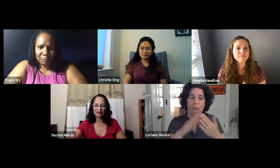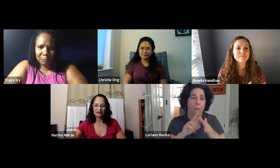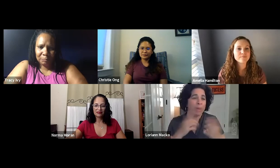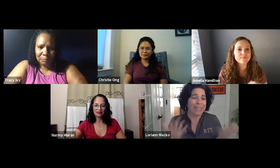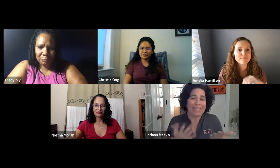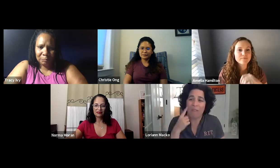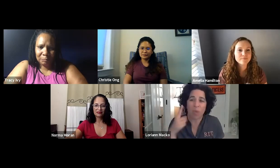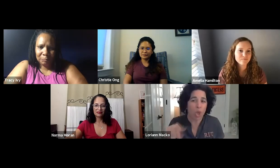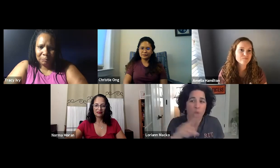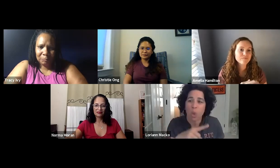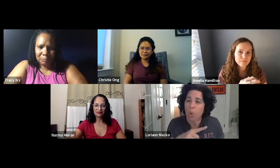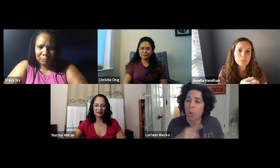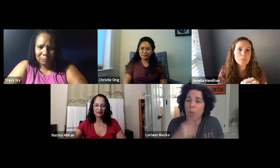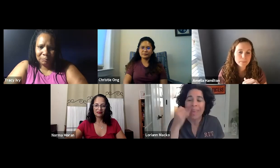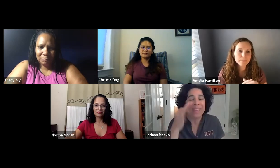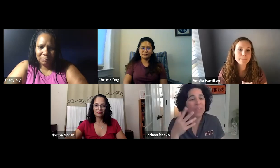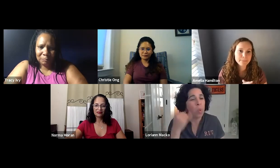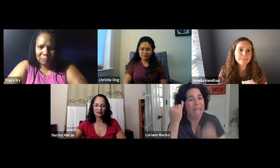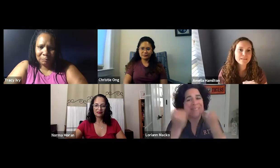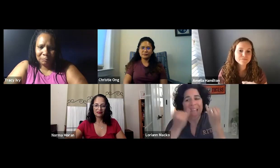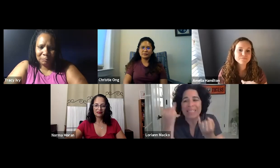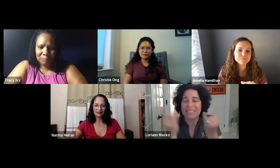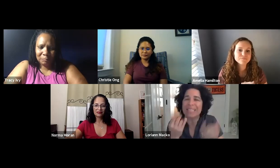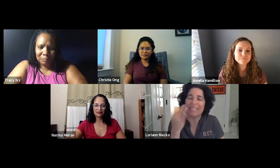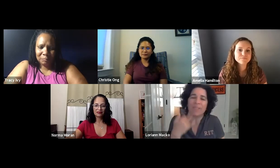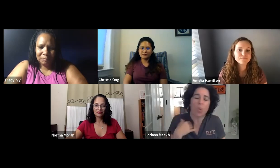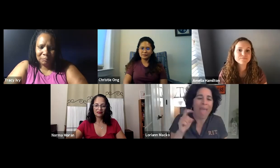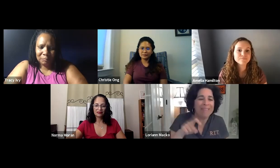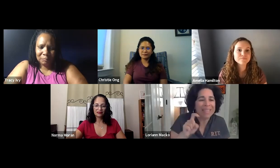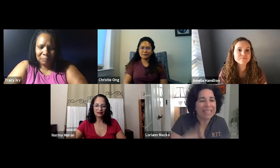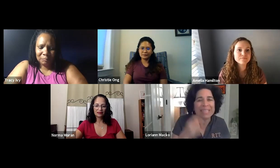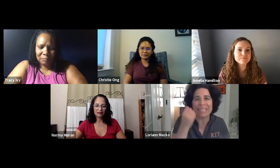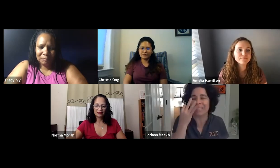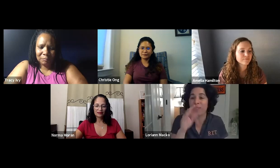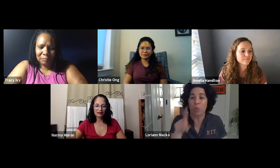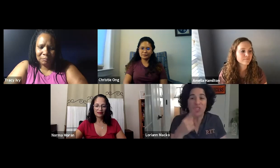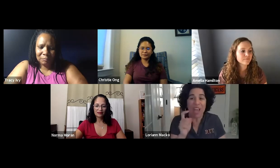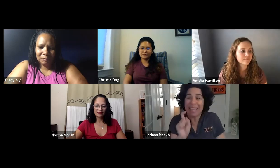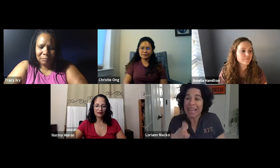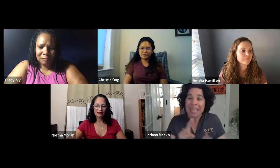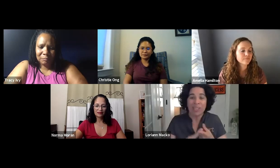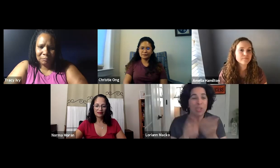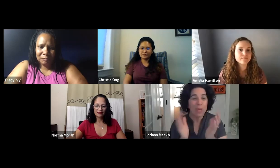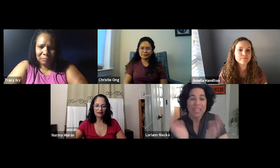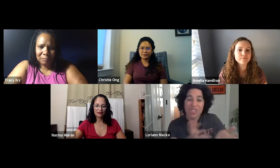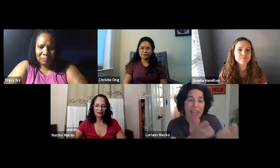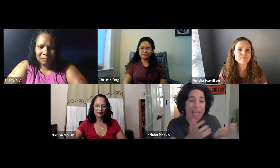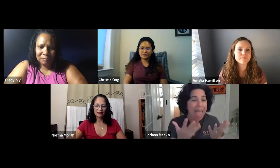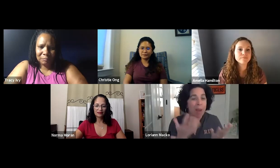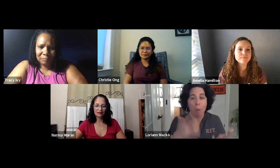alumni that the alumni community is here for you. If you have any ideas, if you have any suggestions,